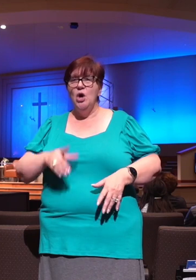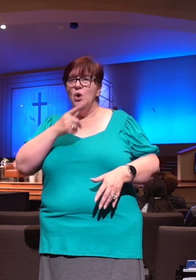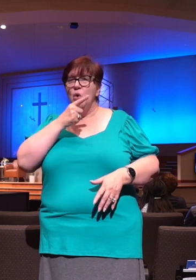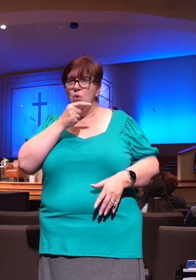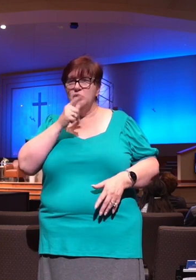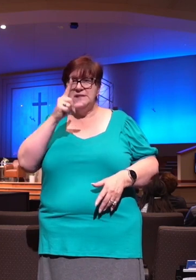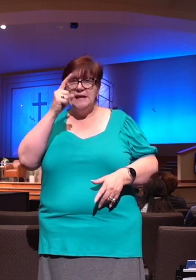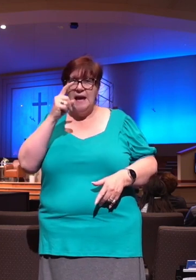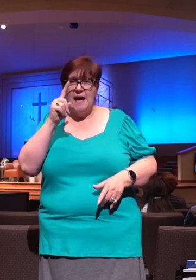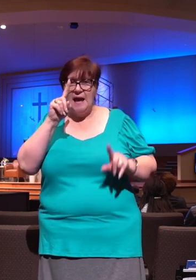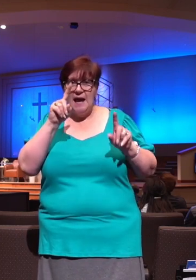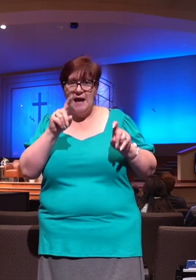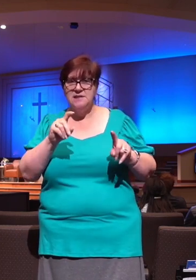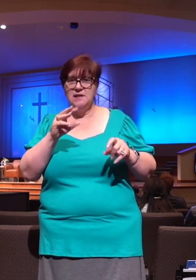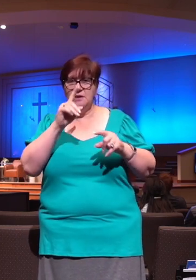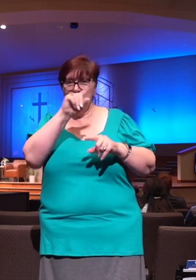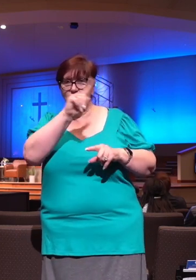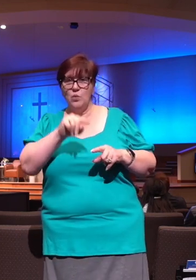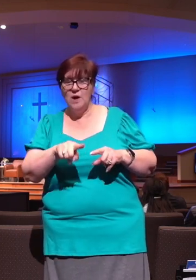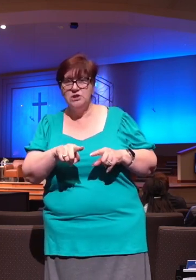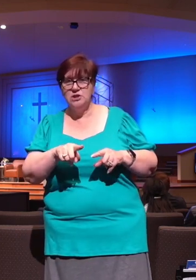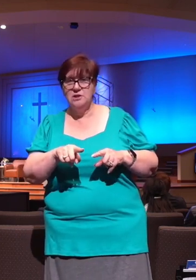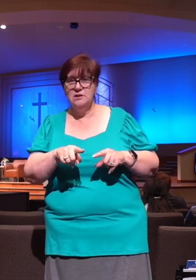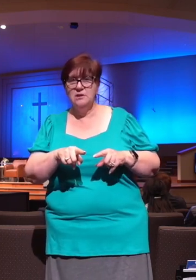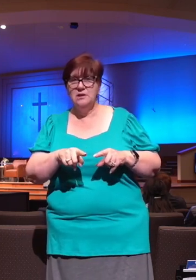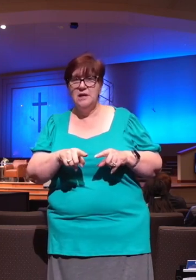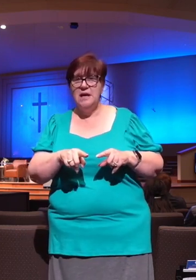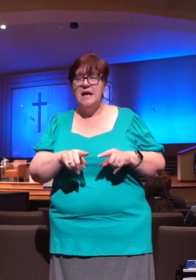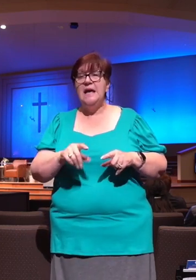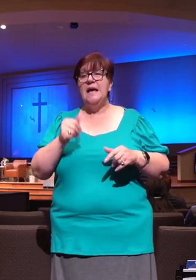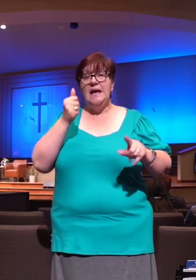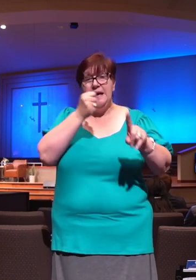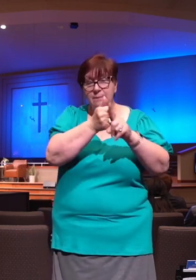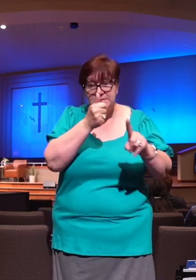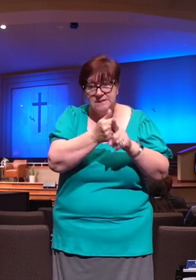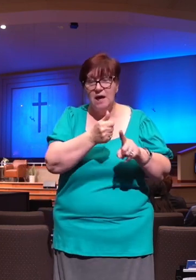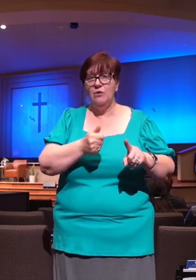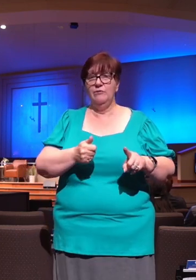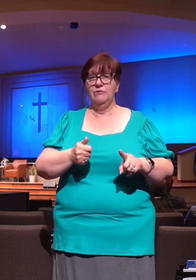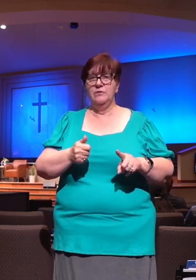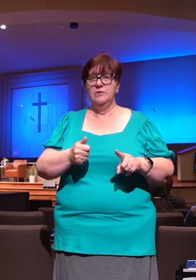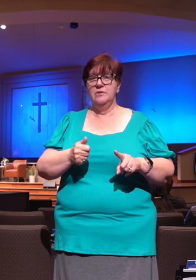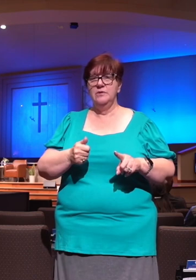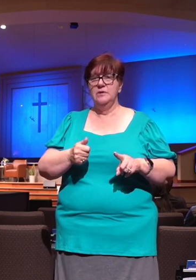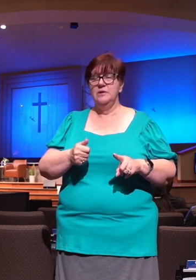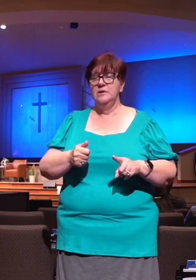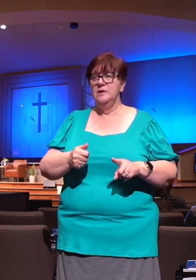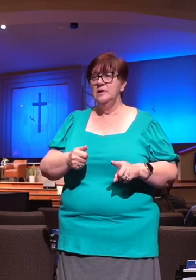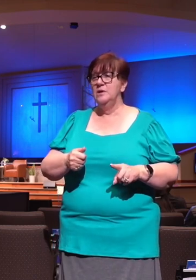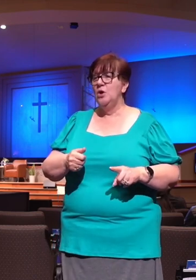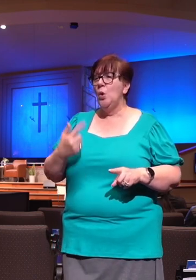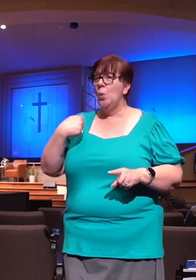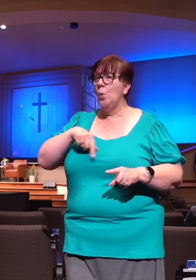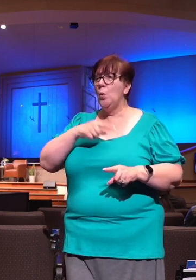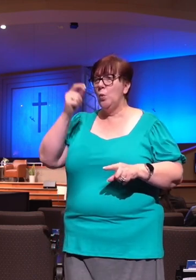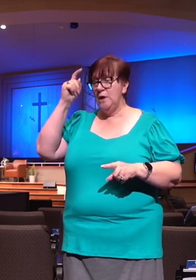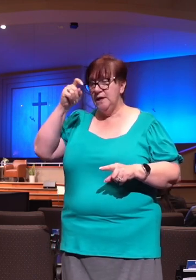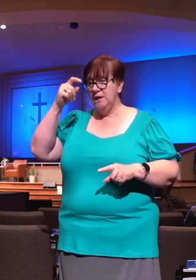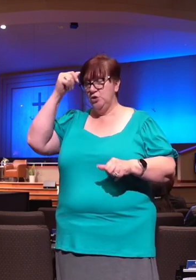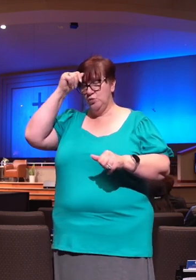He said, why are you cast down? O my soul. You know, we need to remind ourselves of these truths. Sometimes we think, you